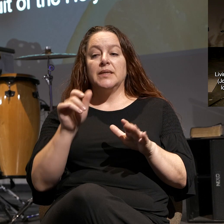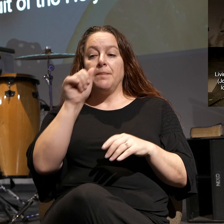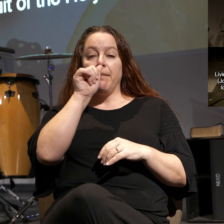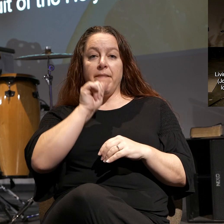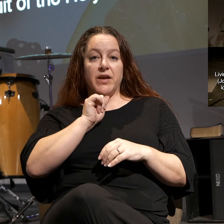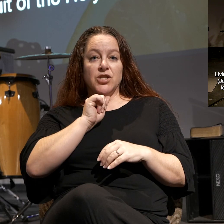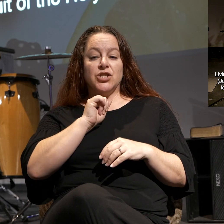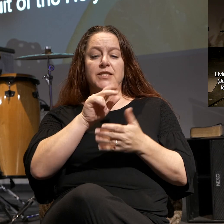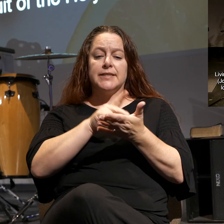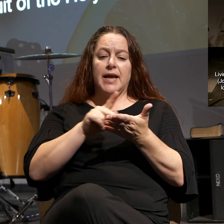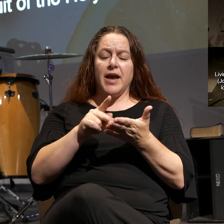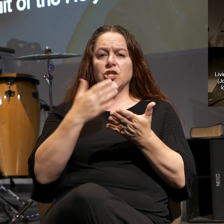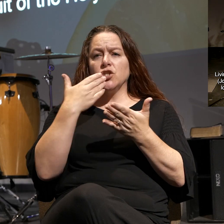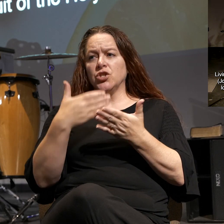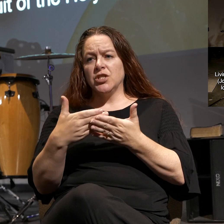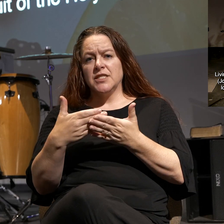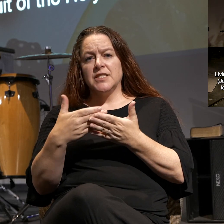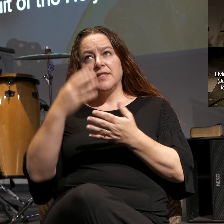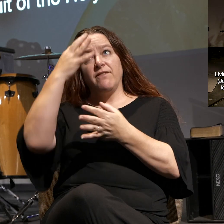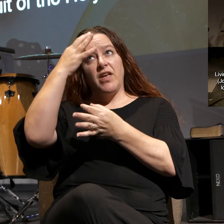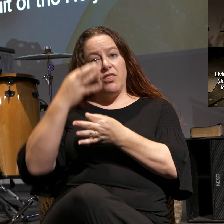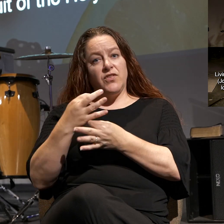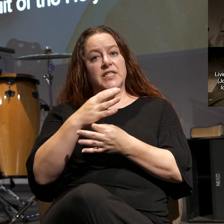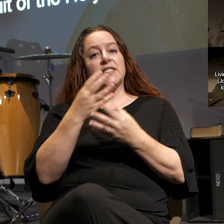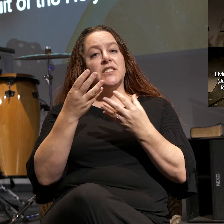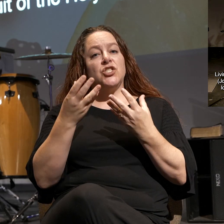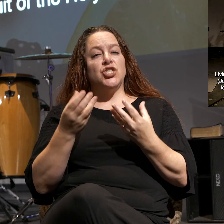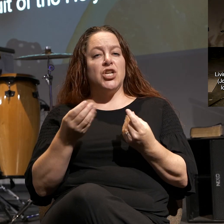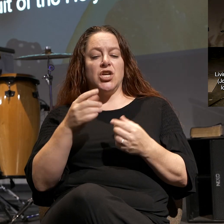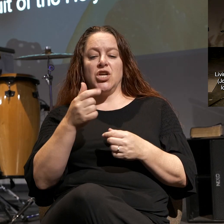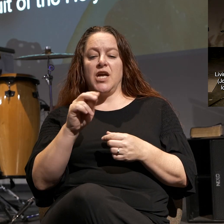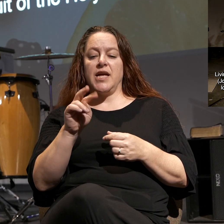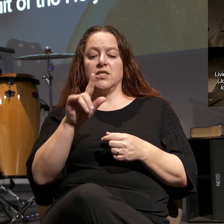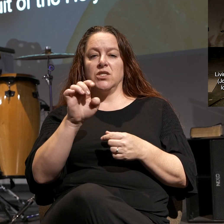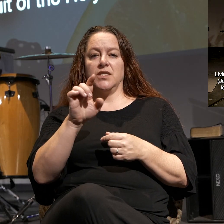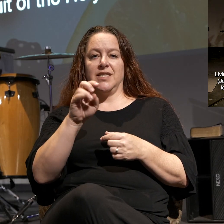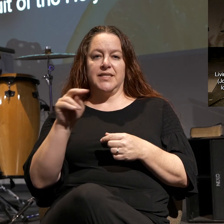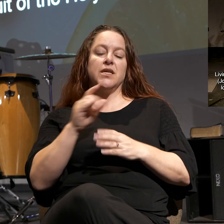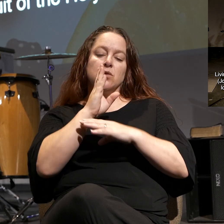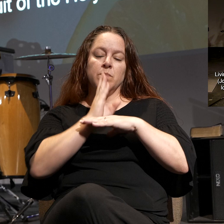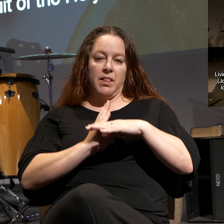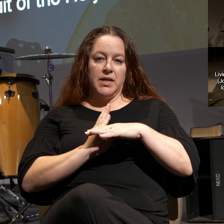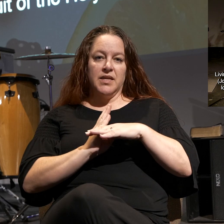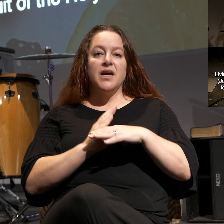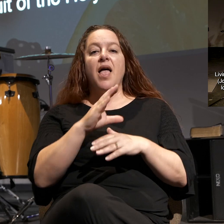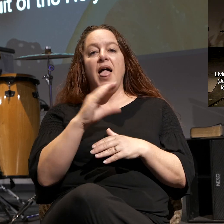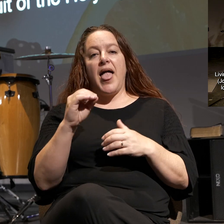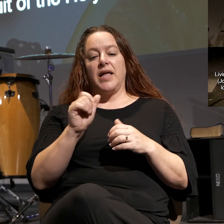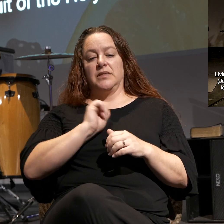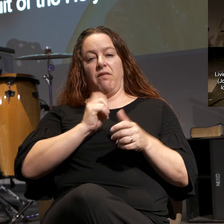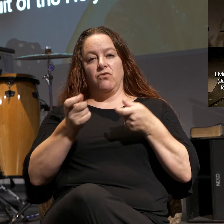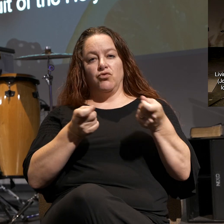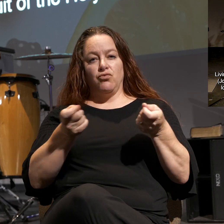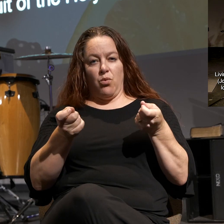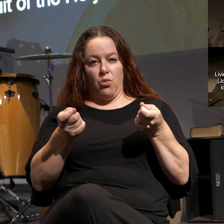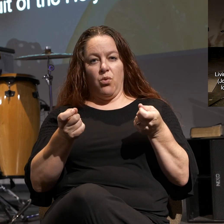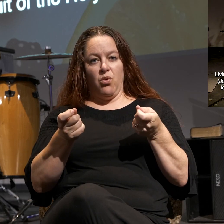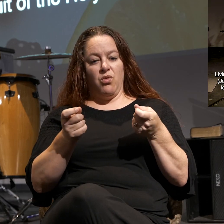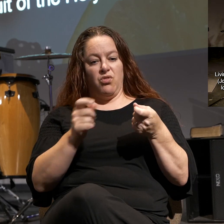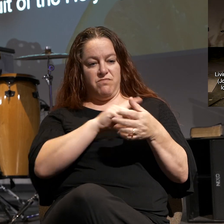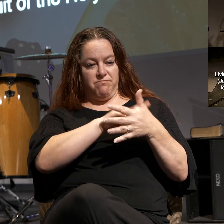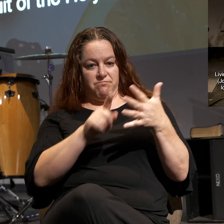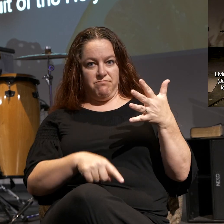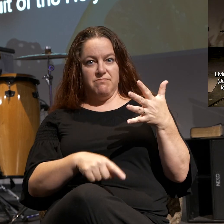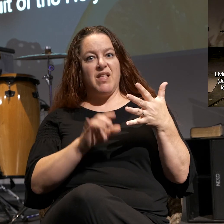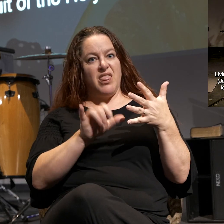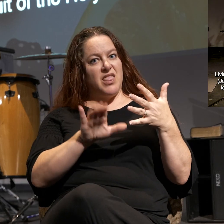patience, kindness, goodness, faithfulness, gentleness, which is also humility and self-control. That should